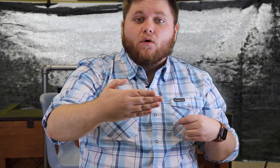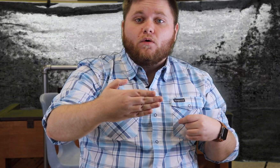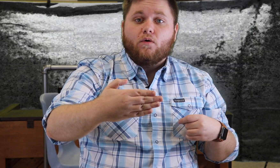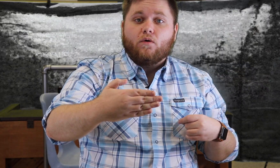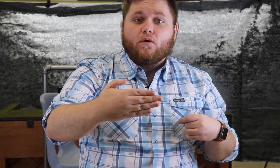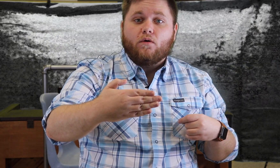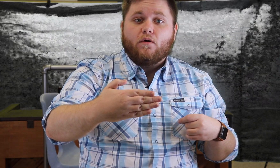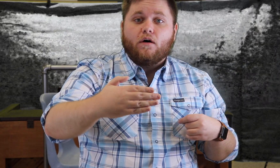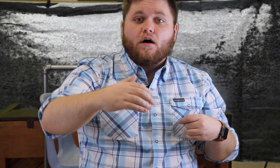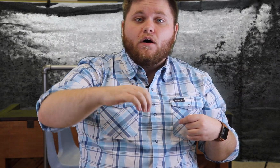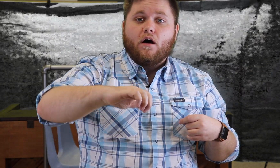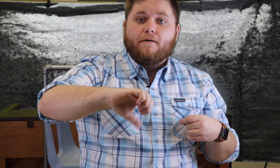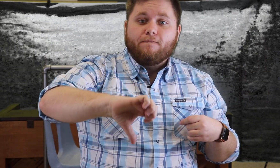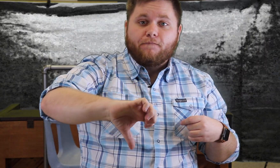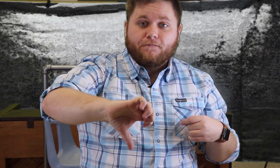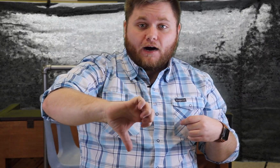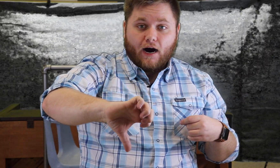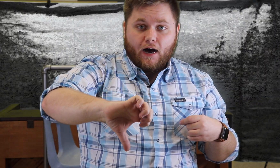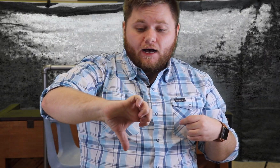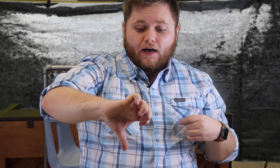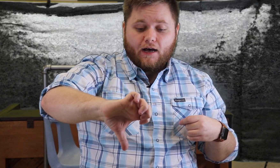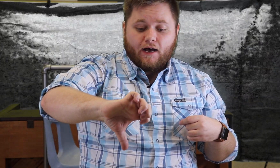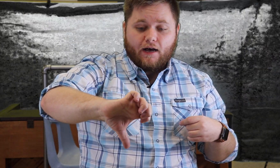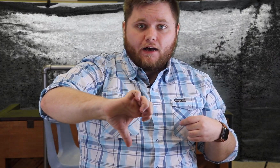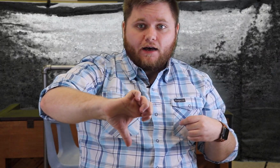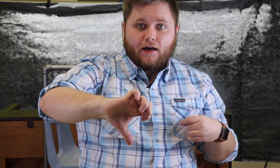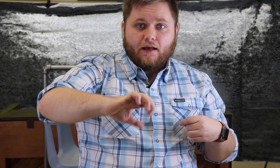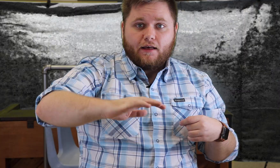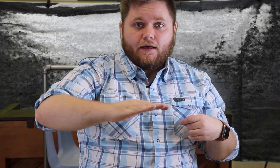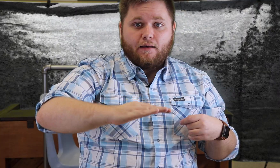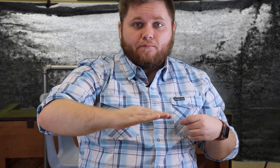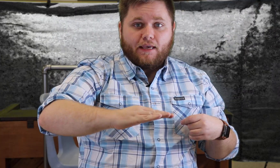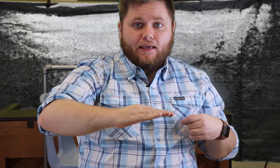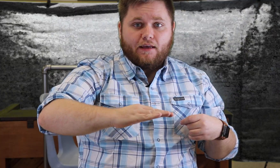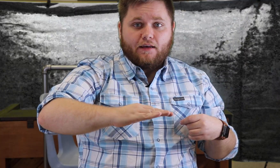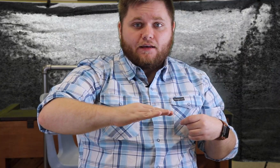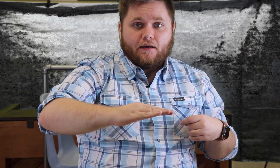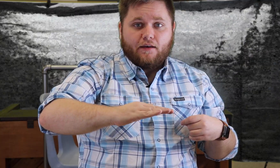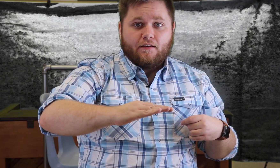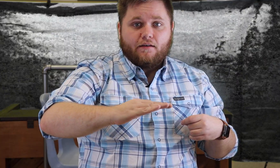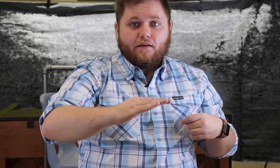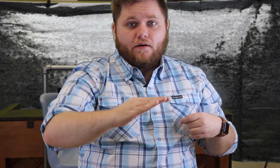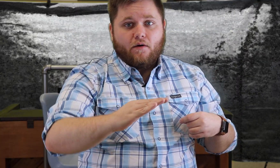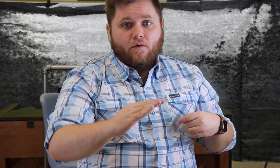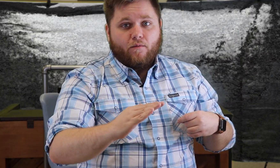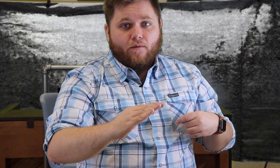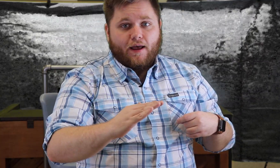fa mi re